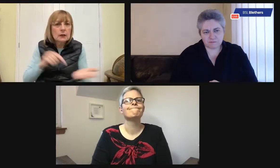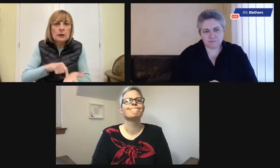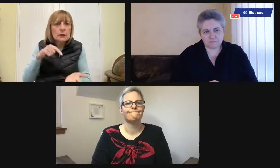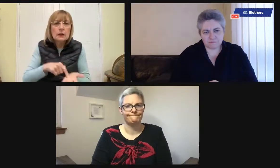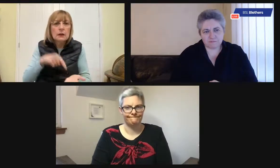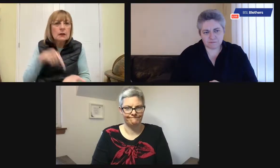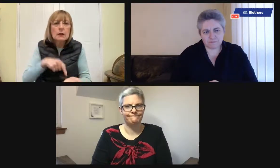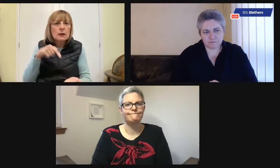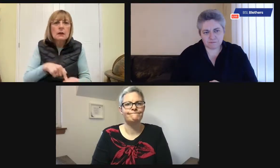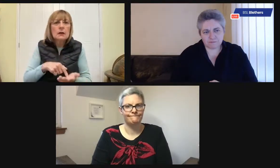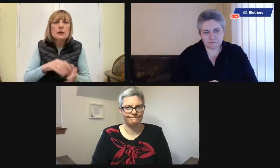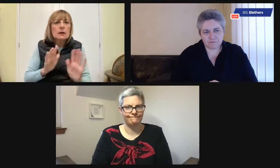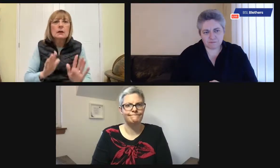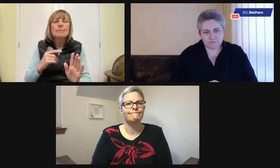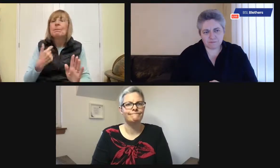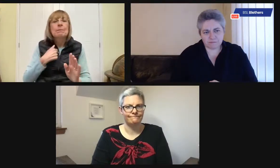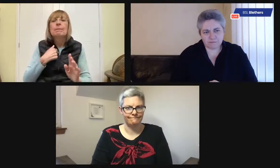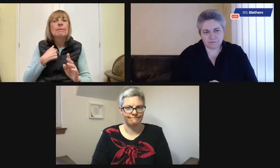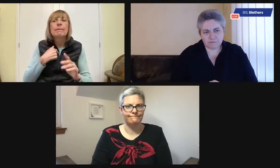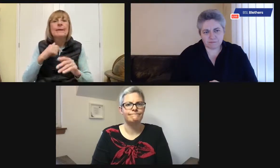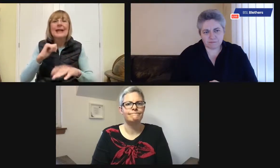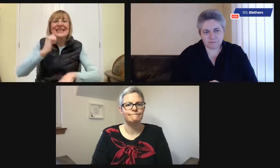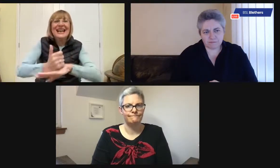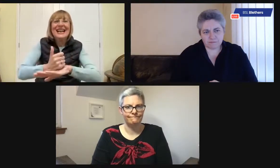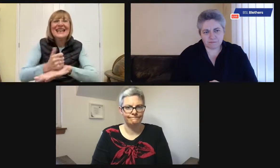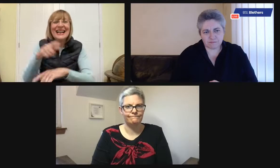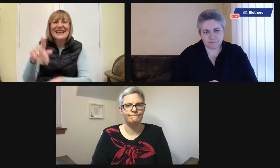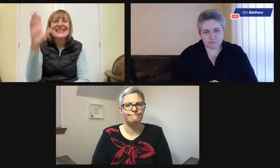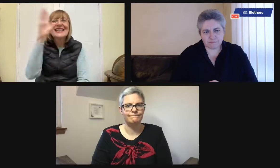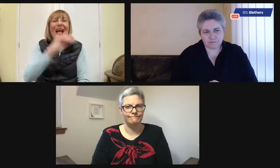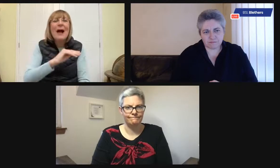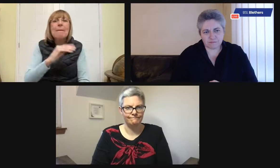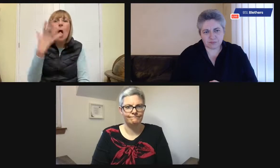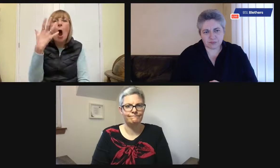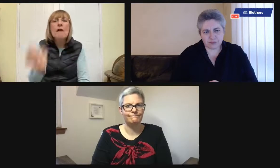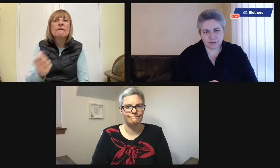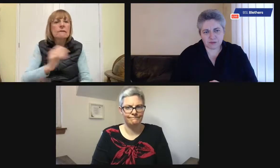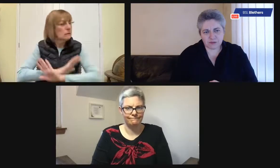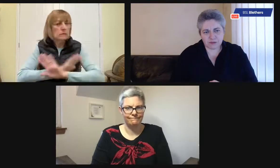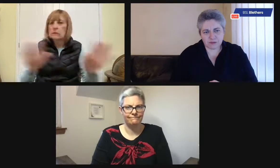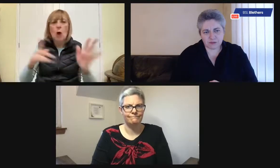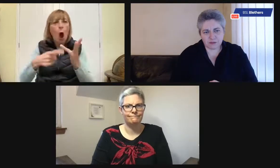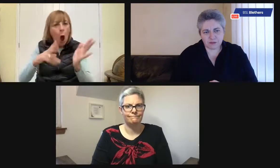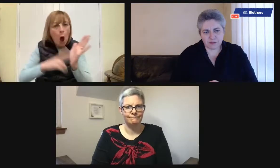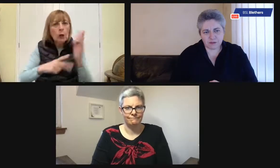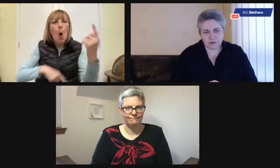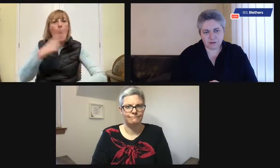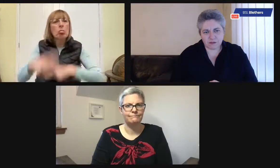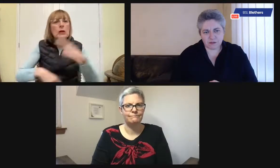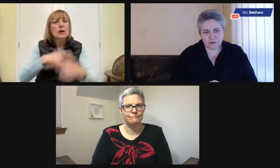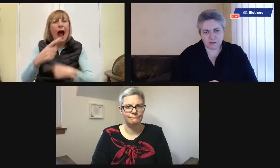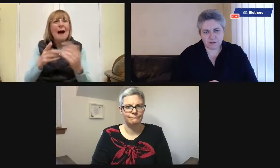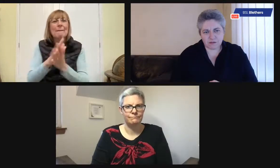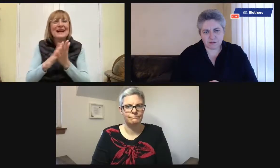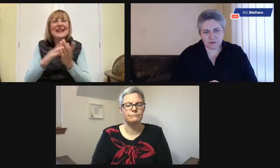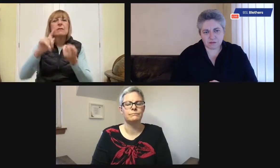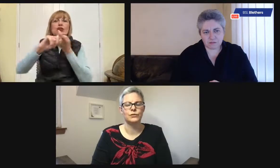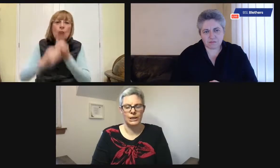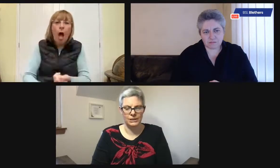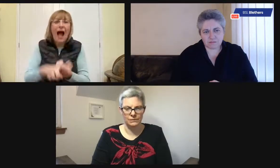Some televisions just have a sleep function. So off doesn't mean off. And when you're trying to get it back on again, it goes to sleep. So